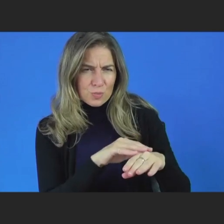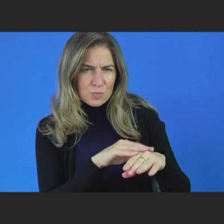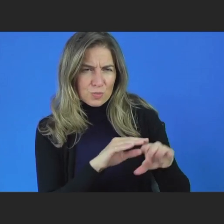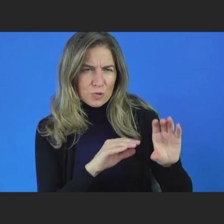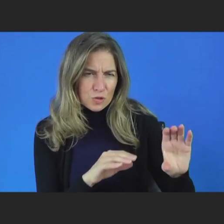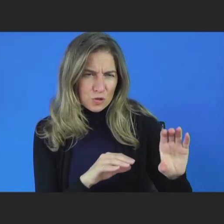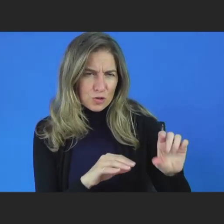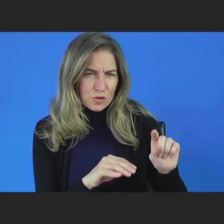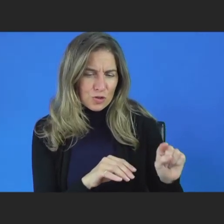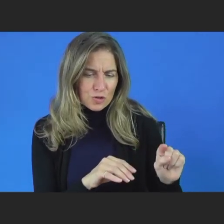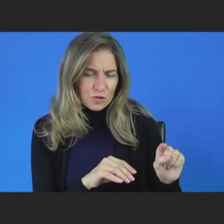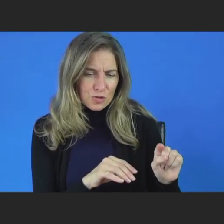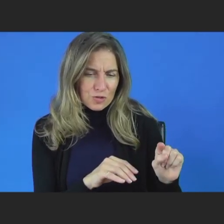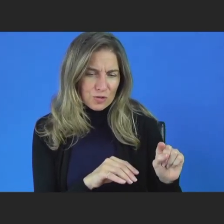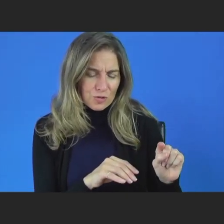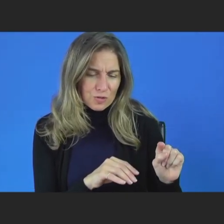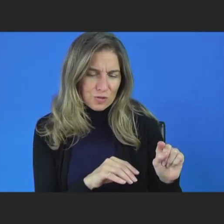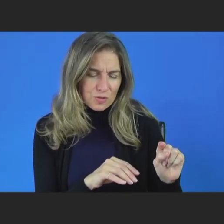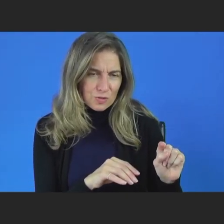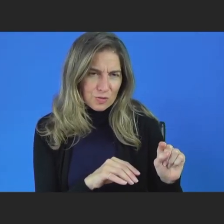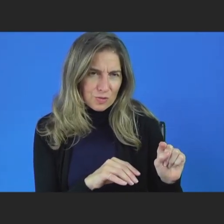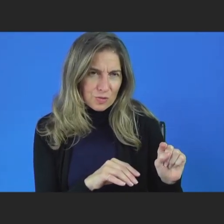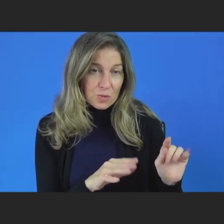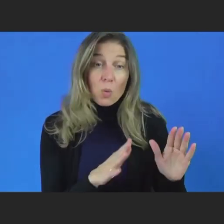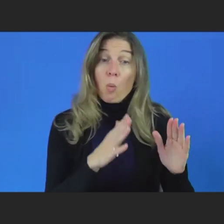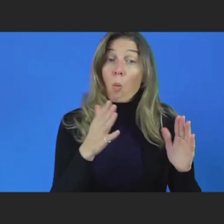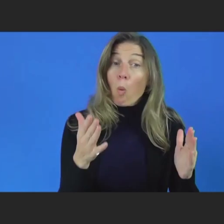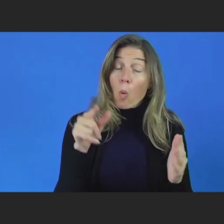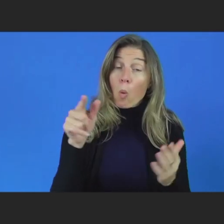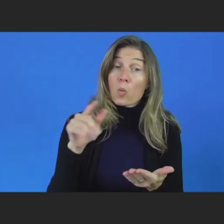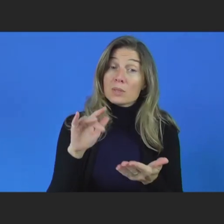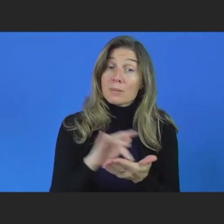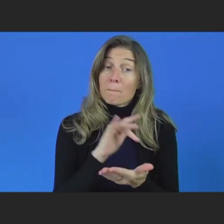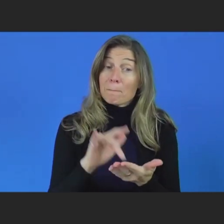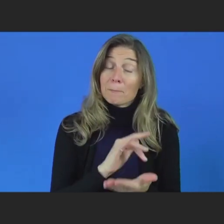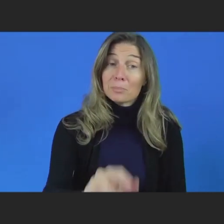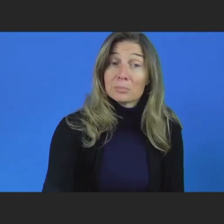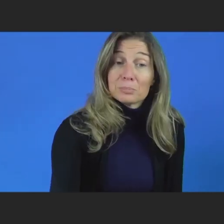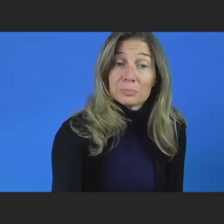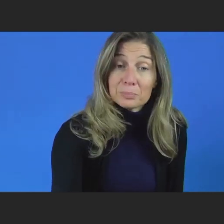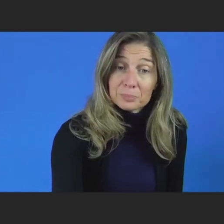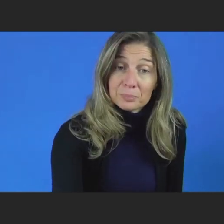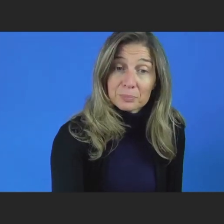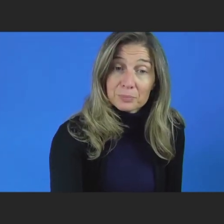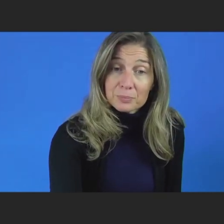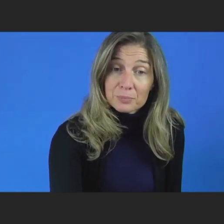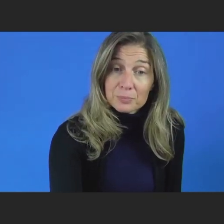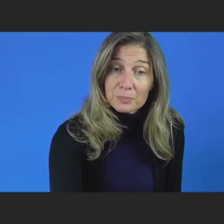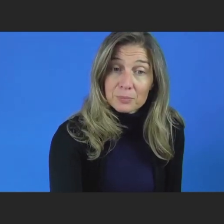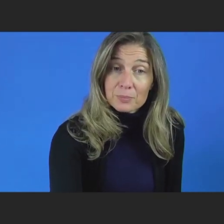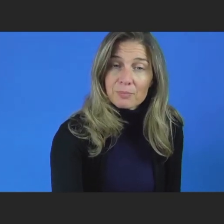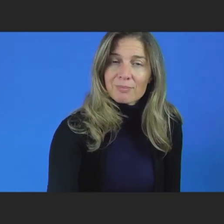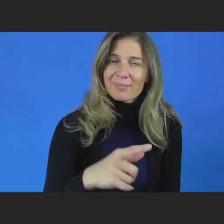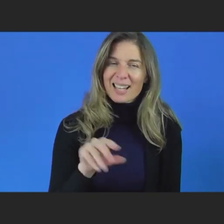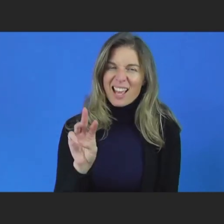the bottom, or if you're in the tablet, then it's underneath the three dots that say